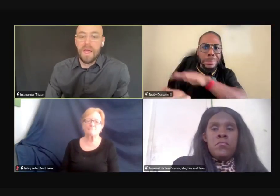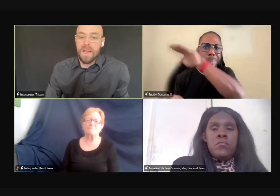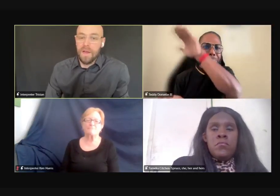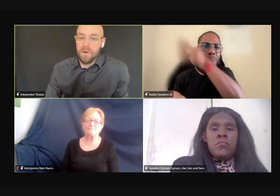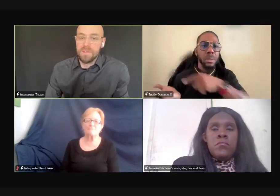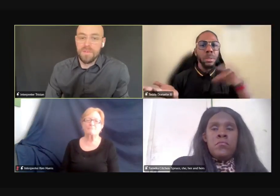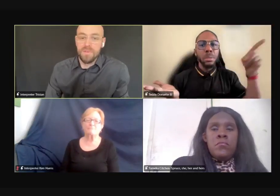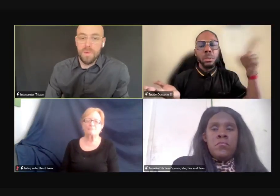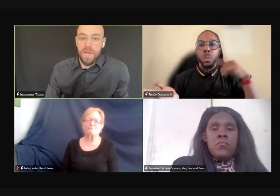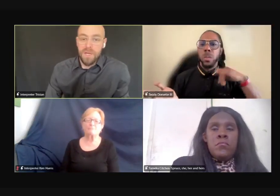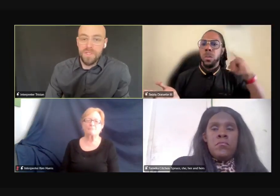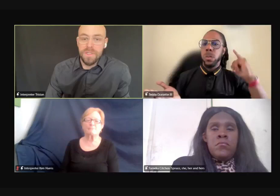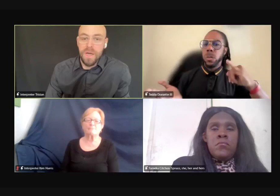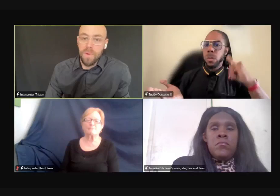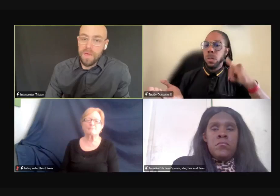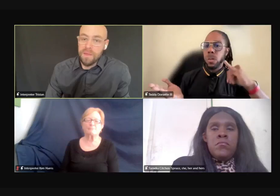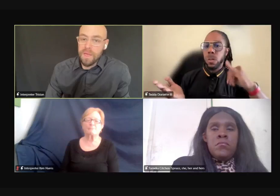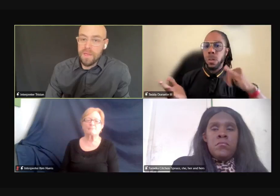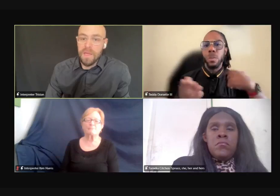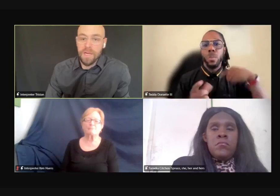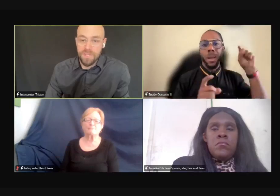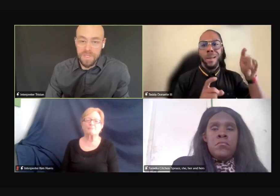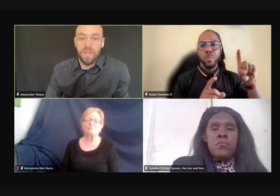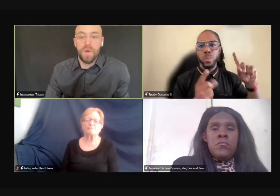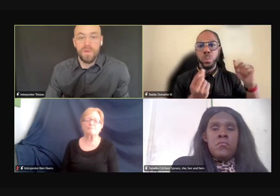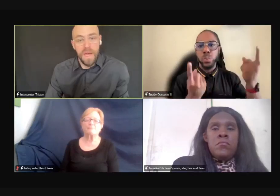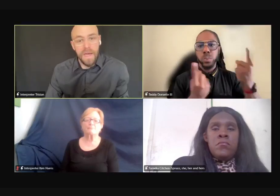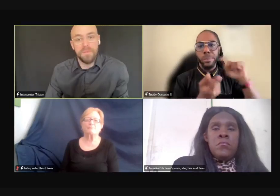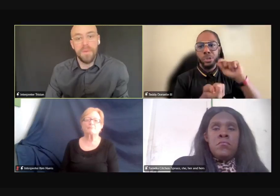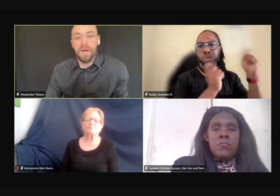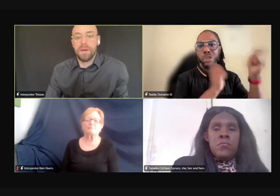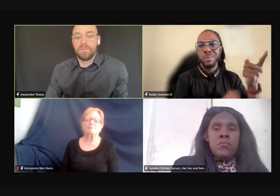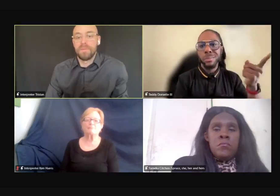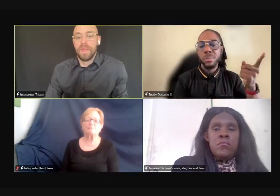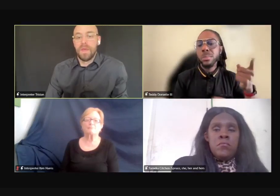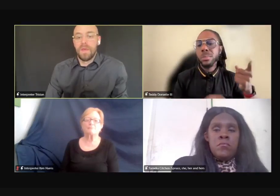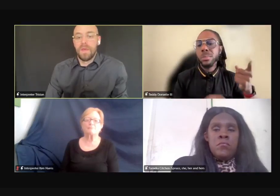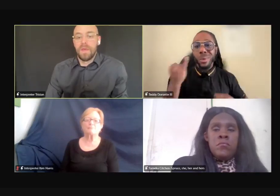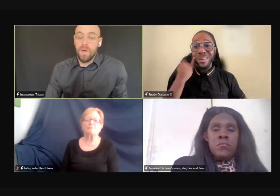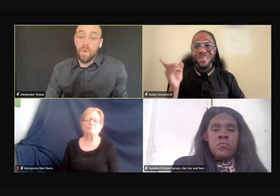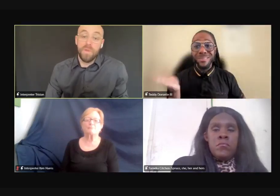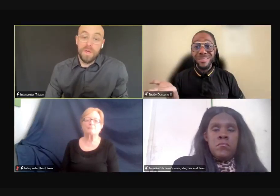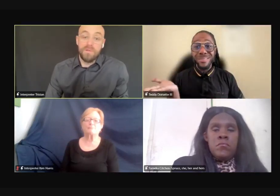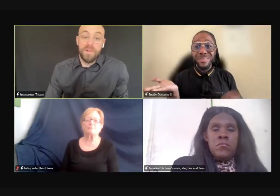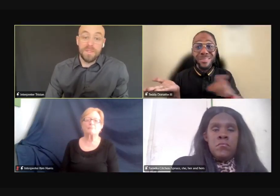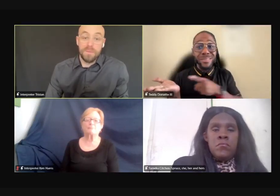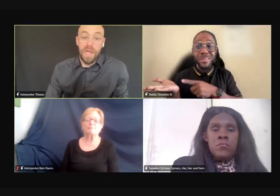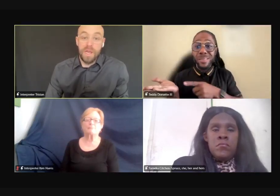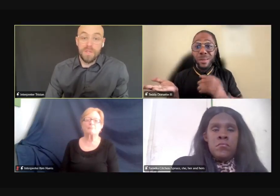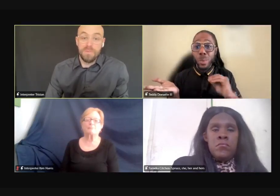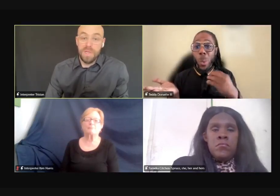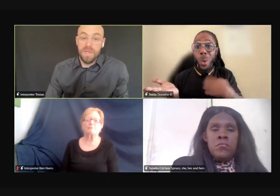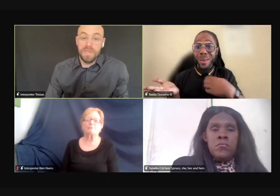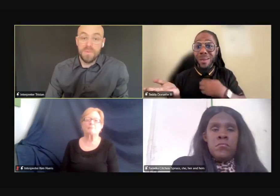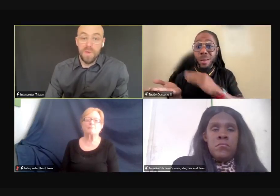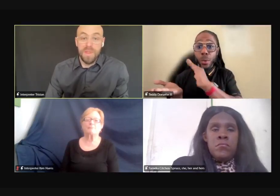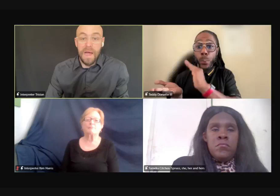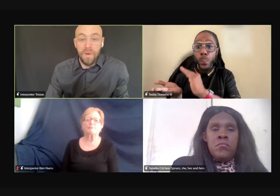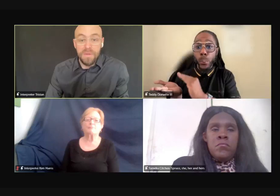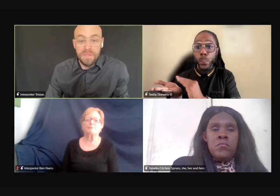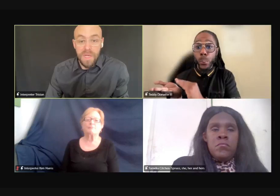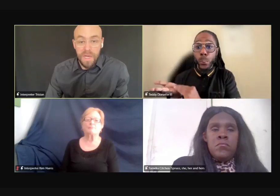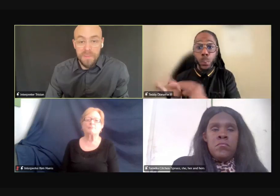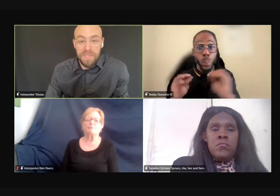and errors of discrimination. That way, they can actually take note of that, um, and hopefully affect some change, because